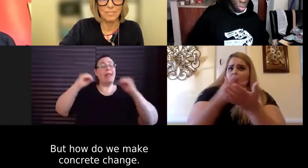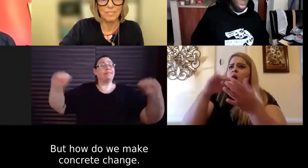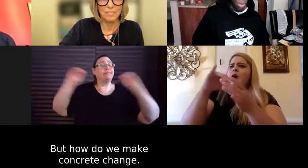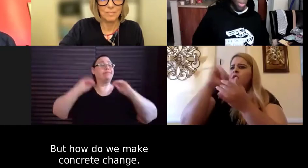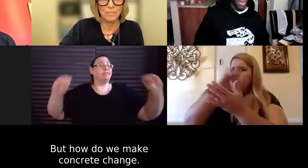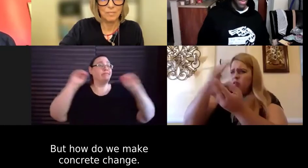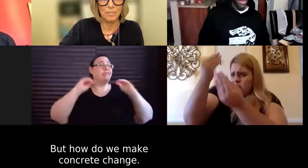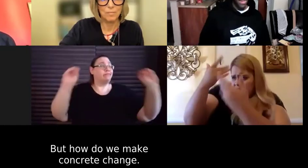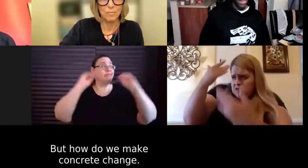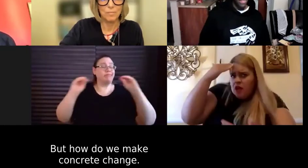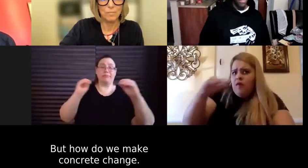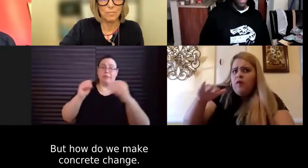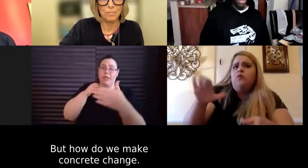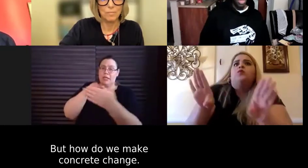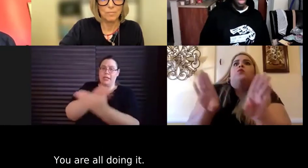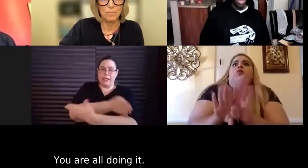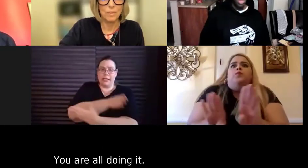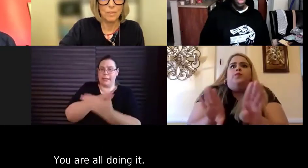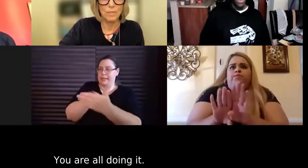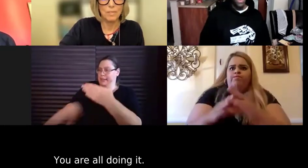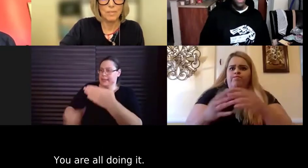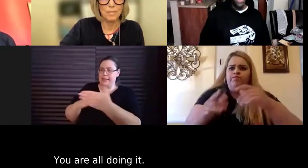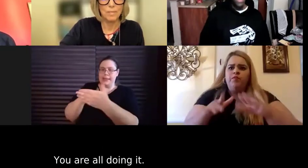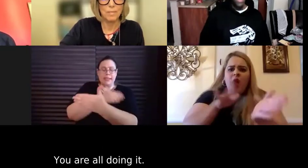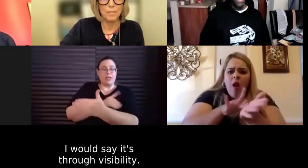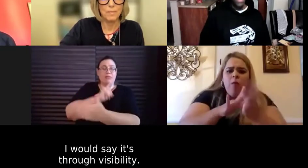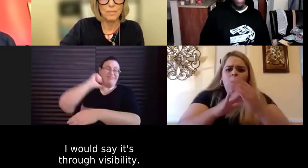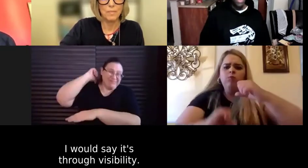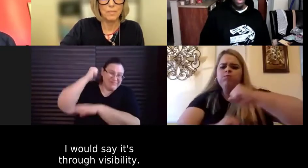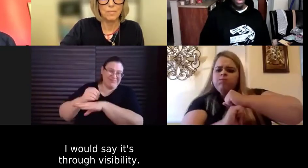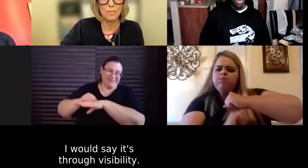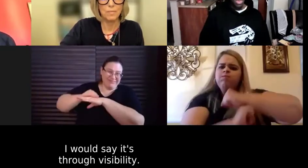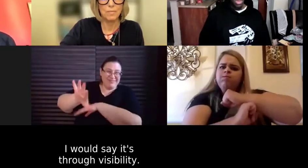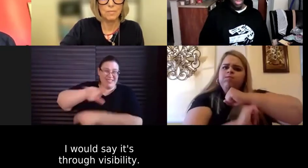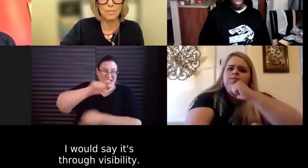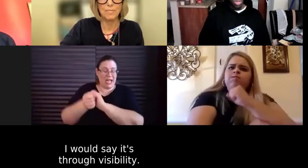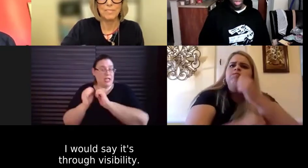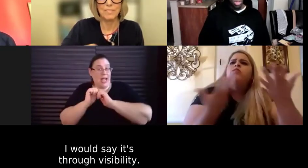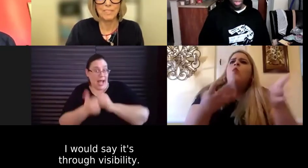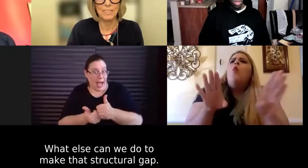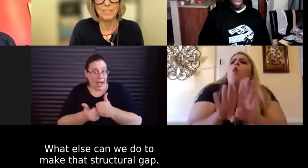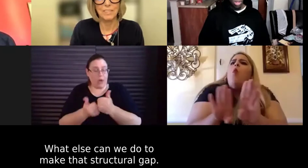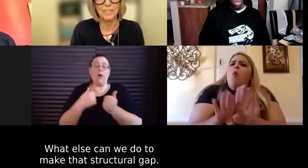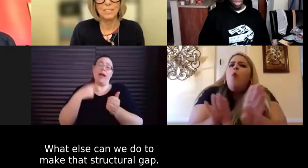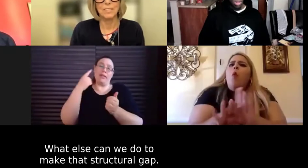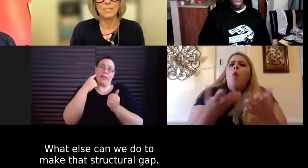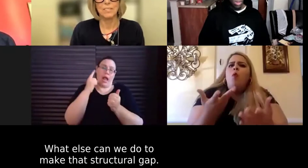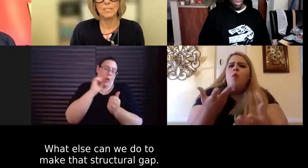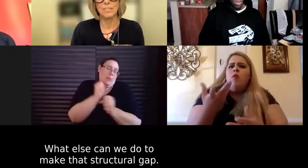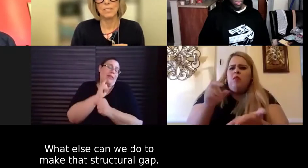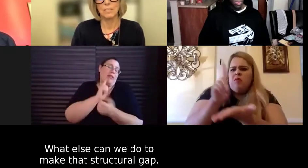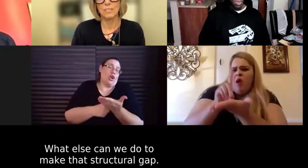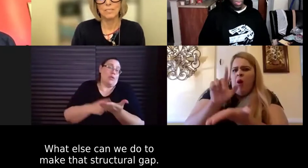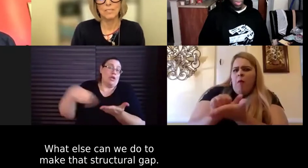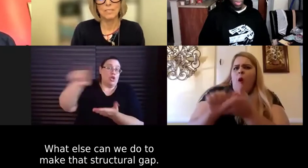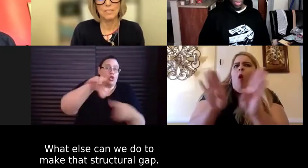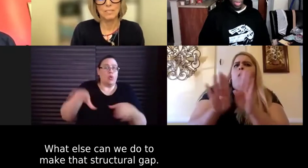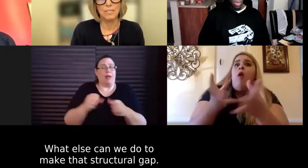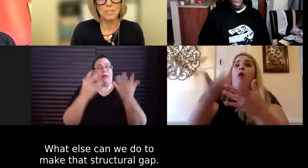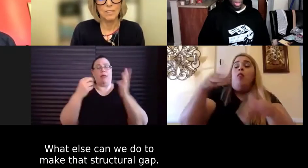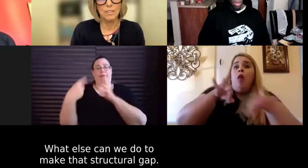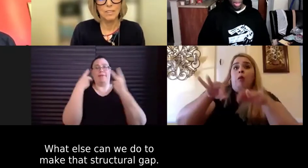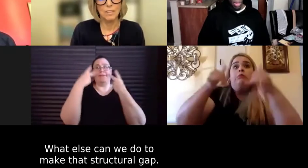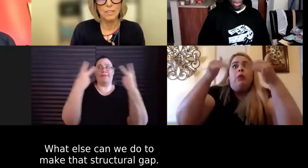really make concrete change? So you're all doing it, I would argue, mostly through visibility. That's a lot of the work you do.